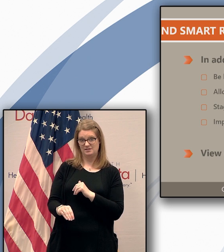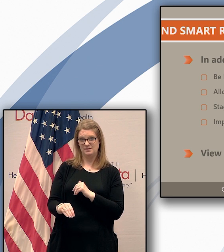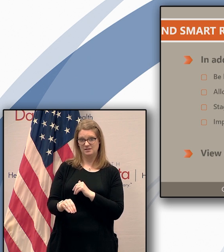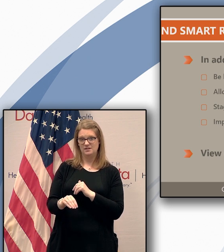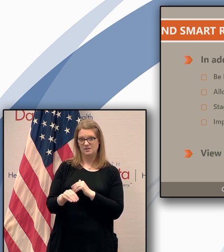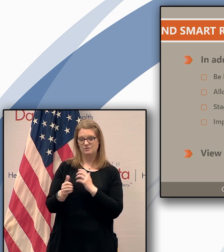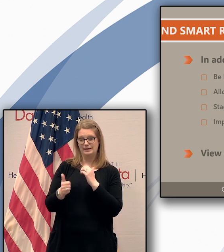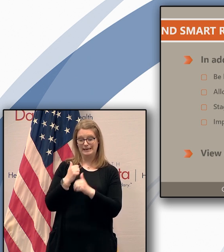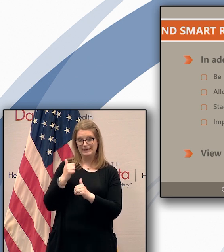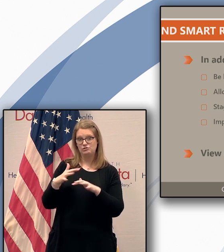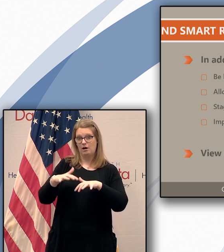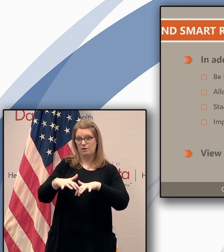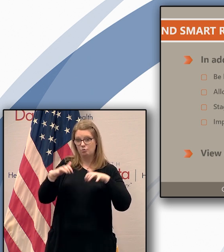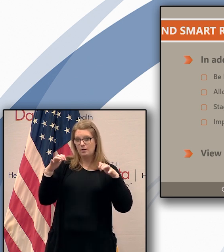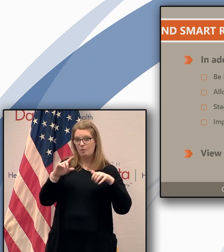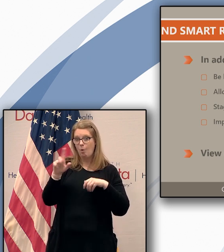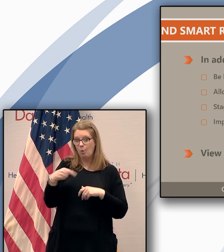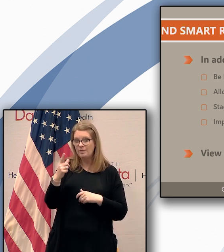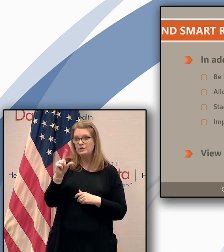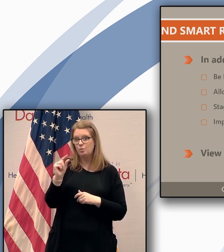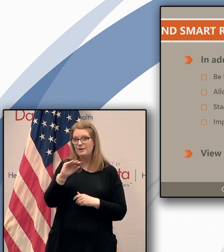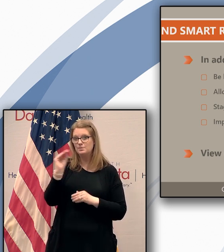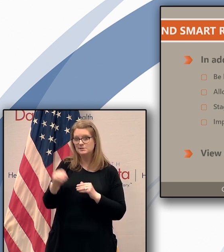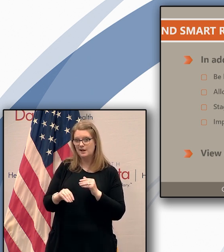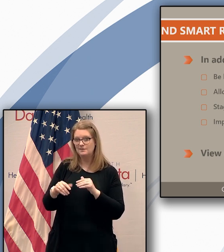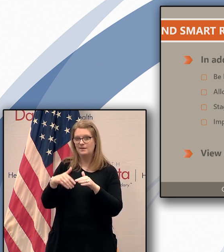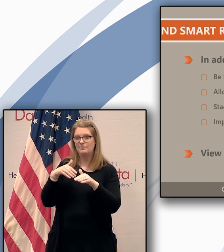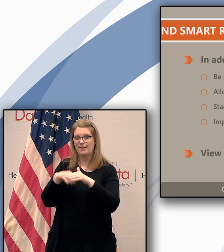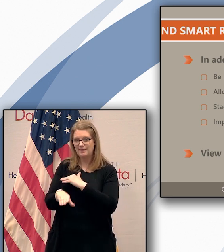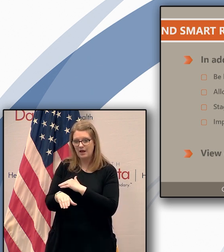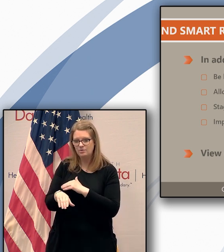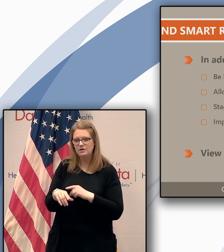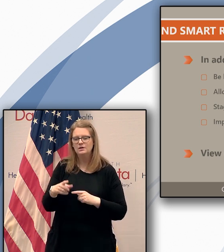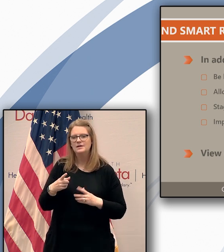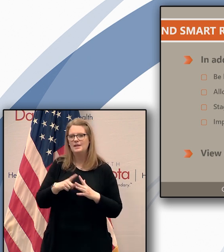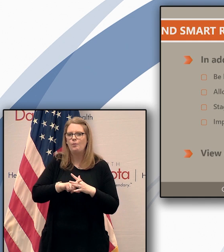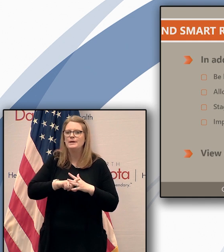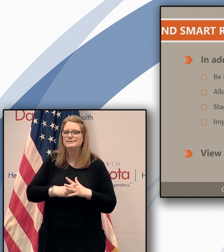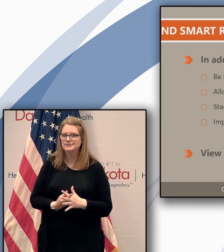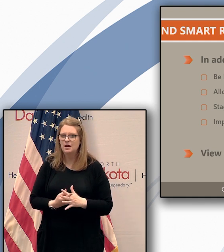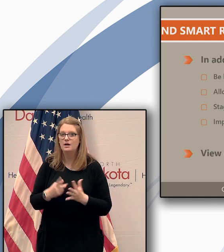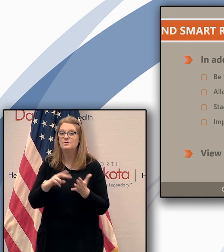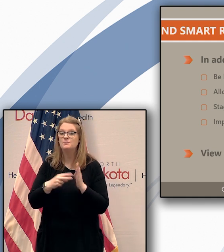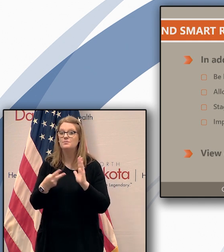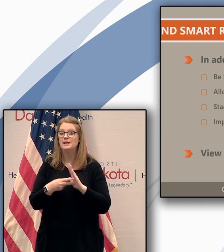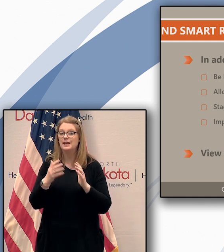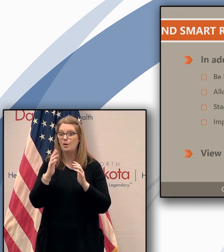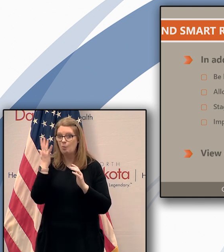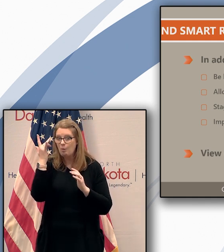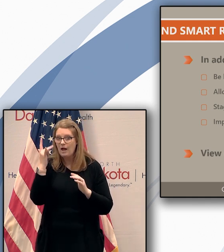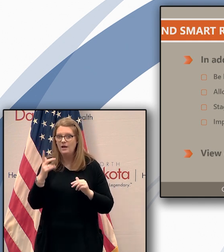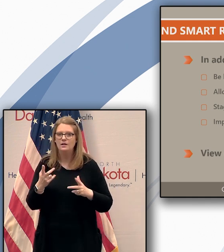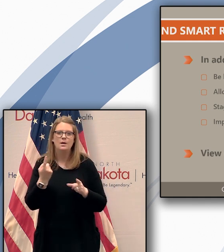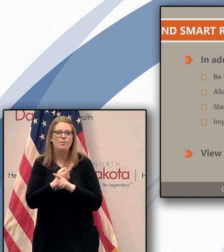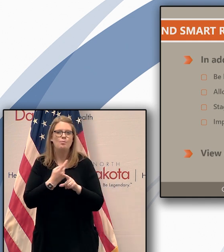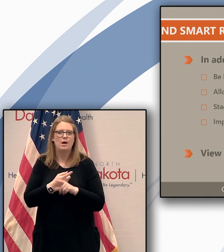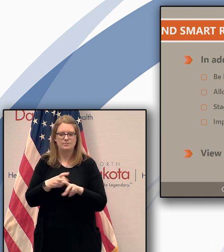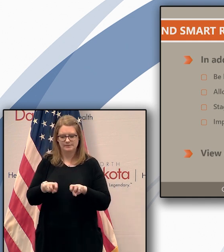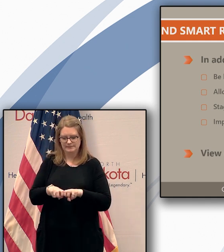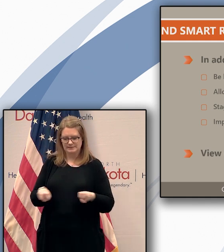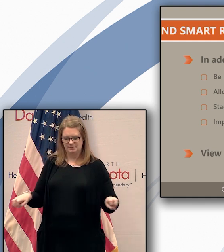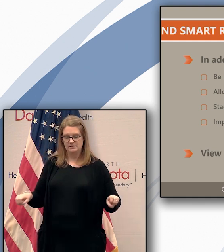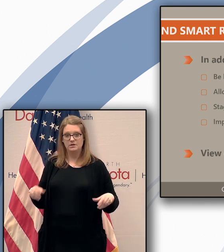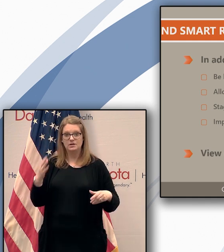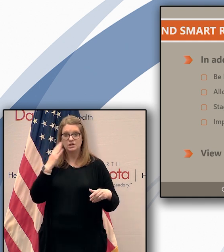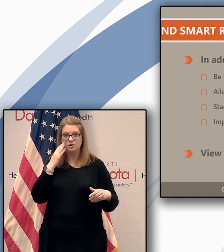for each auditorium. But this is a place where they'd like to start. allows for proper spacing. And it was explained to me that if you're going to close